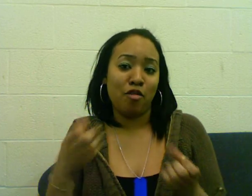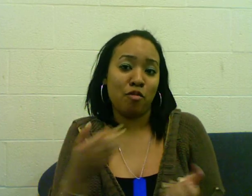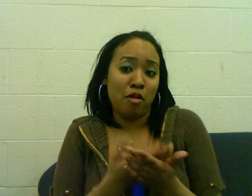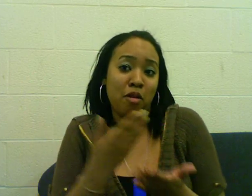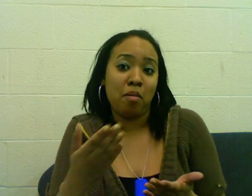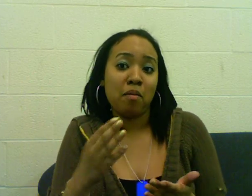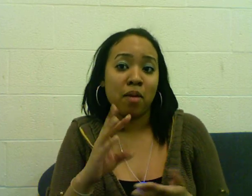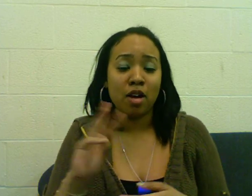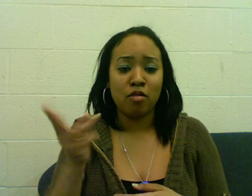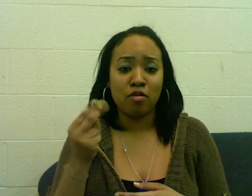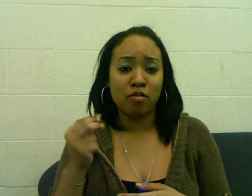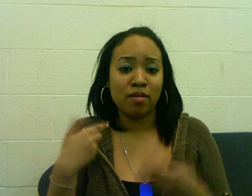What?